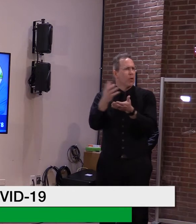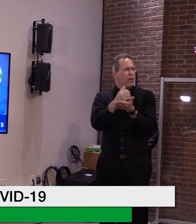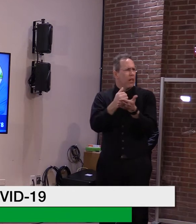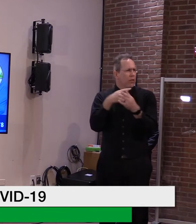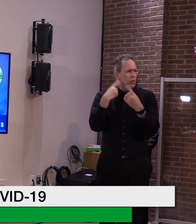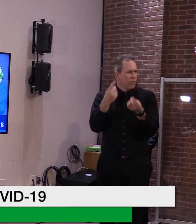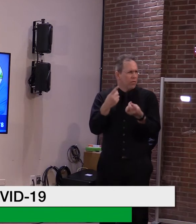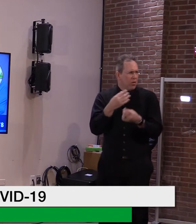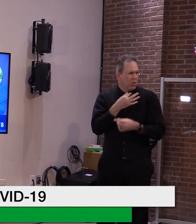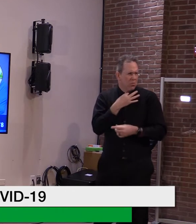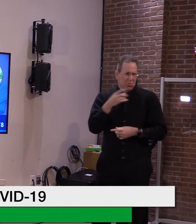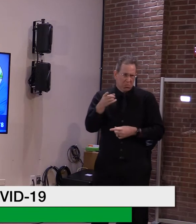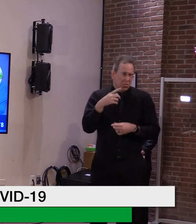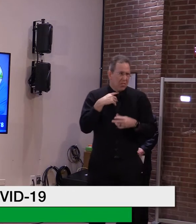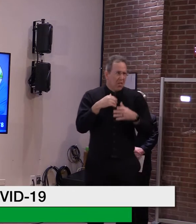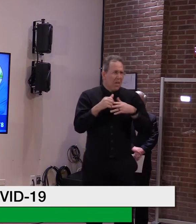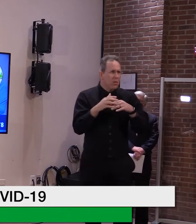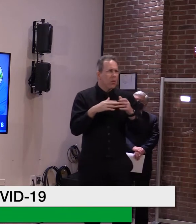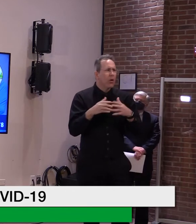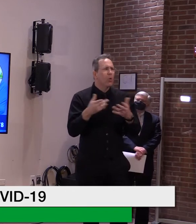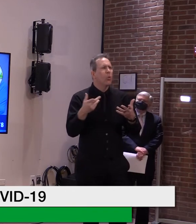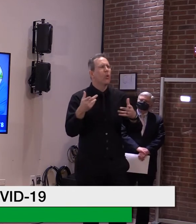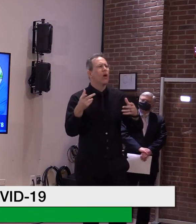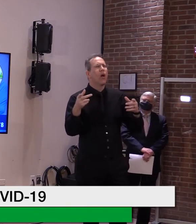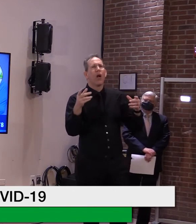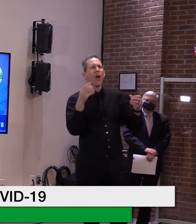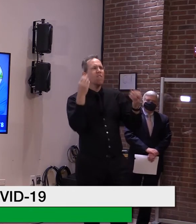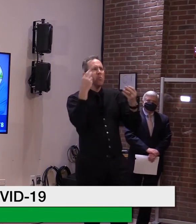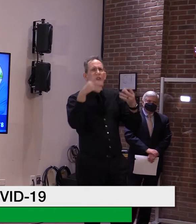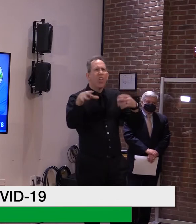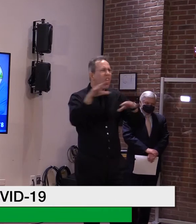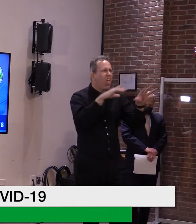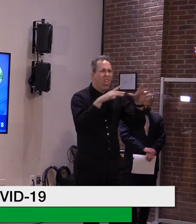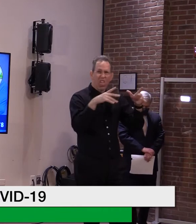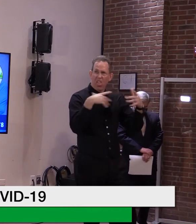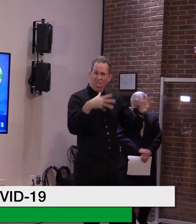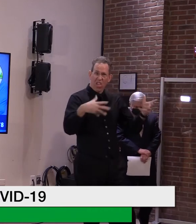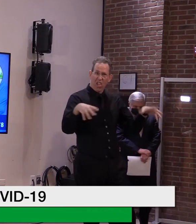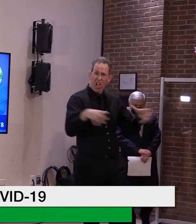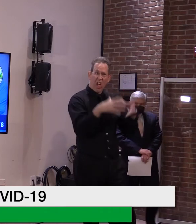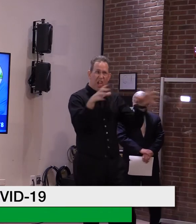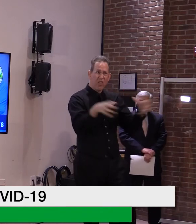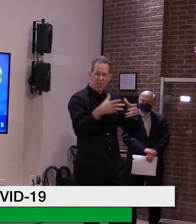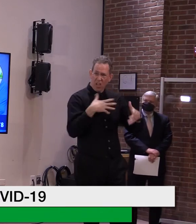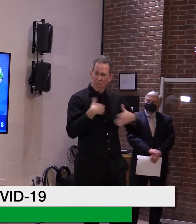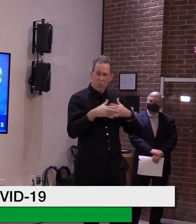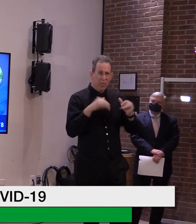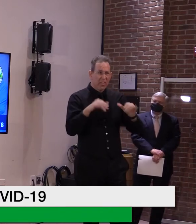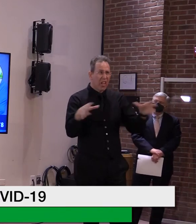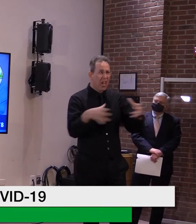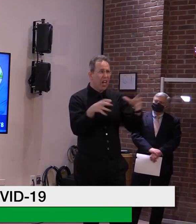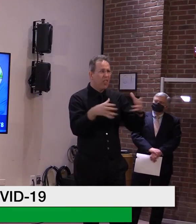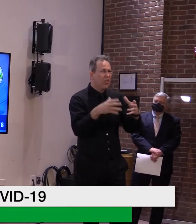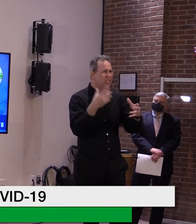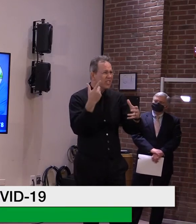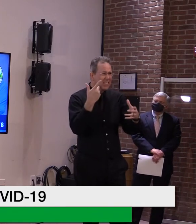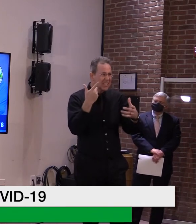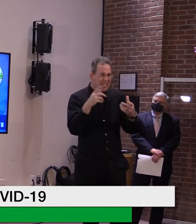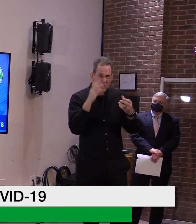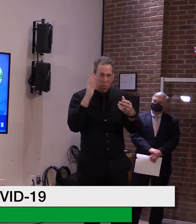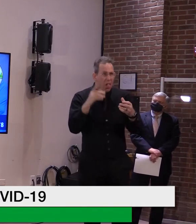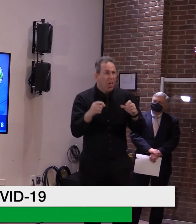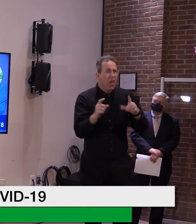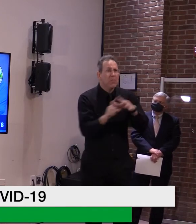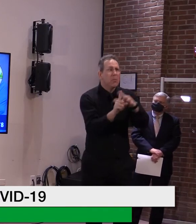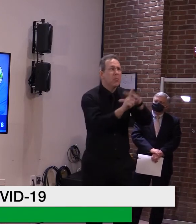gathering or loosening gathering restrictions, especially as cases are on the rise and we're seeing the variant? Yeah, again, I